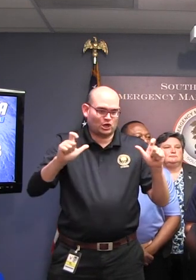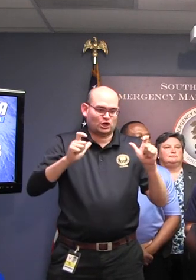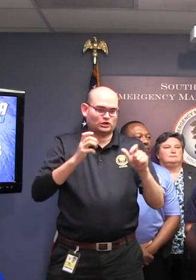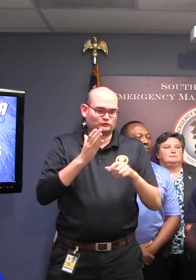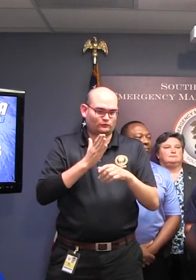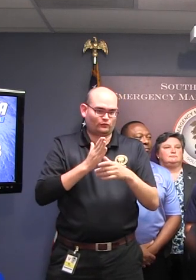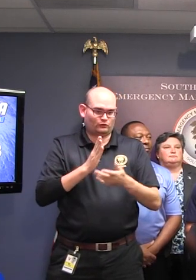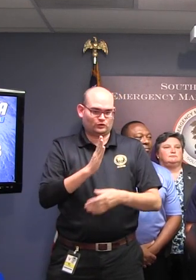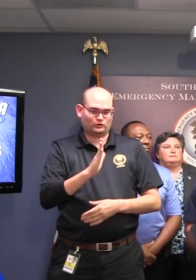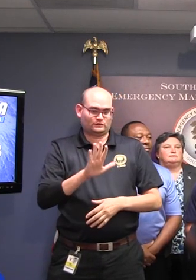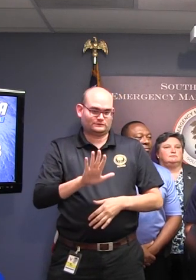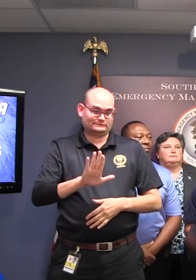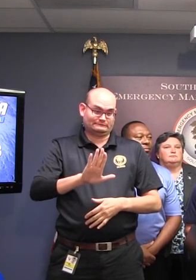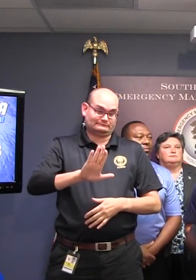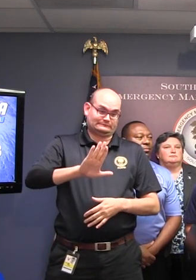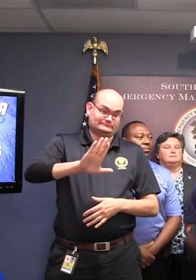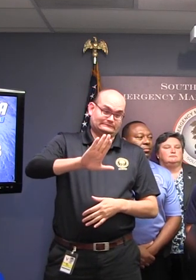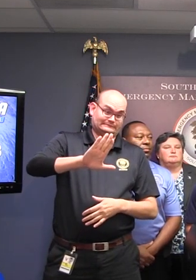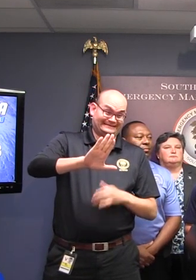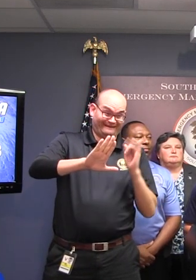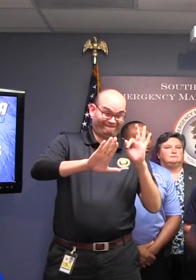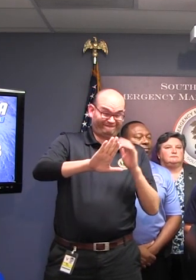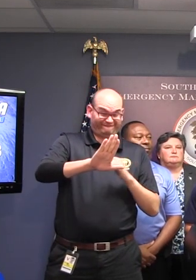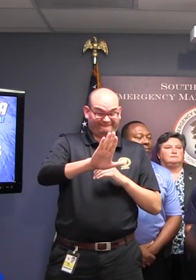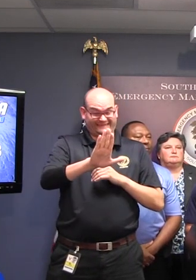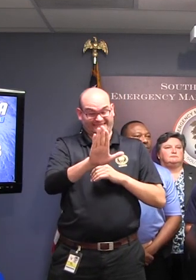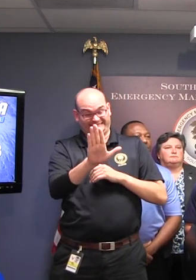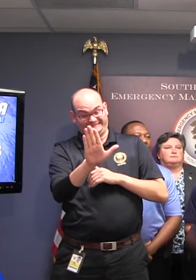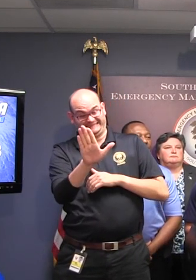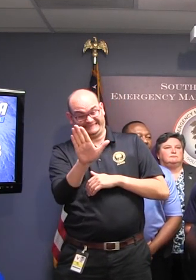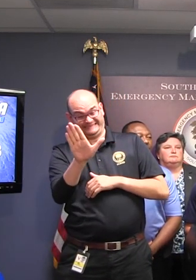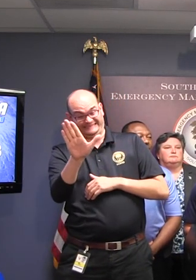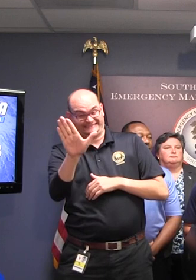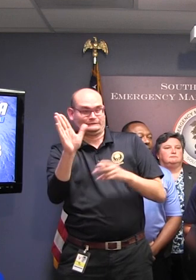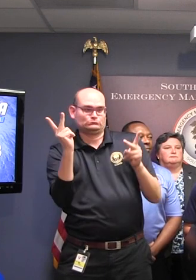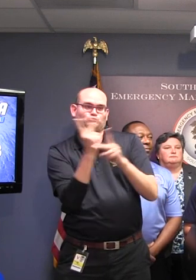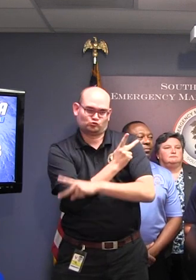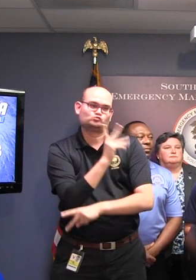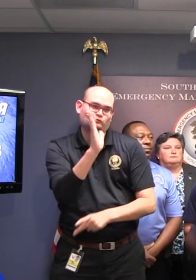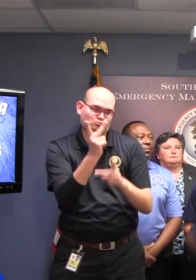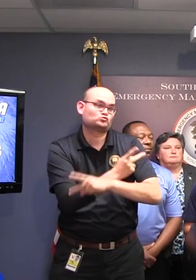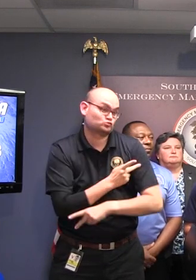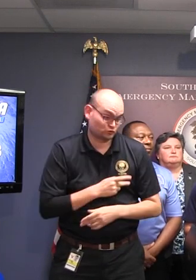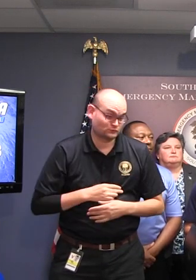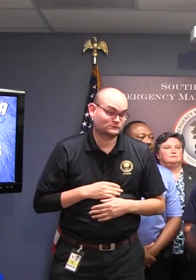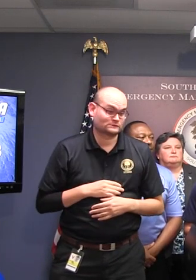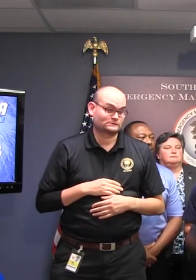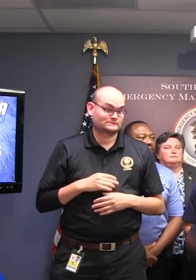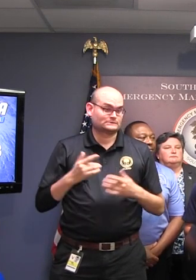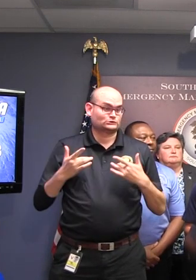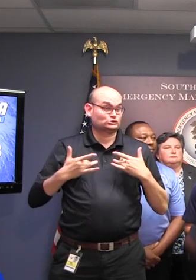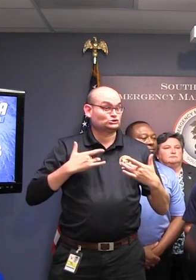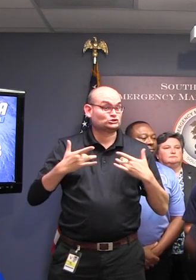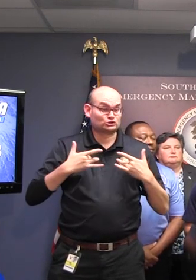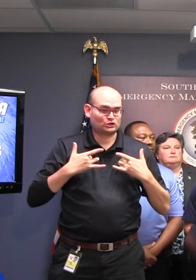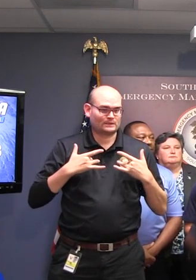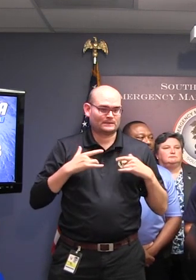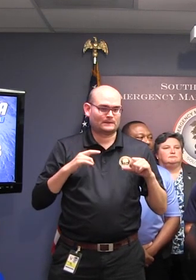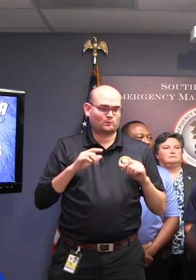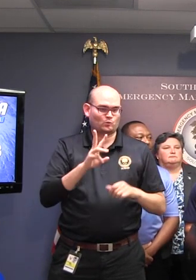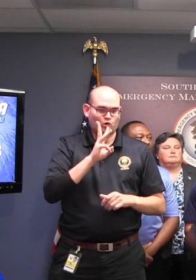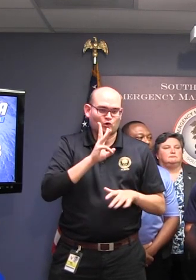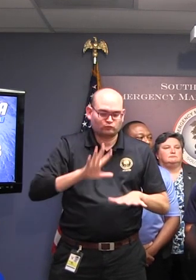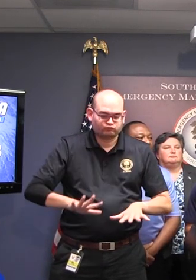Any eastward shift to its track will only increase potential impacts. Perhaps the greatest concern will be the potential for storm surge